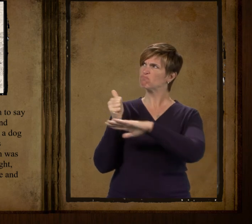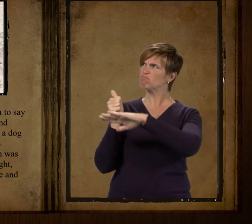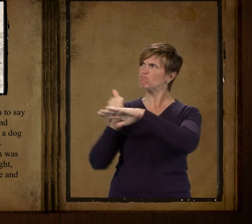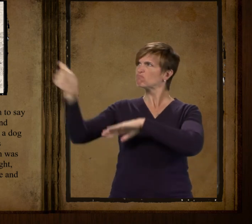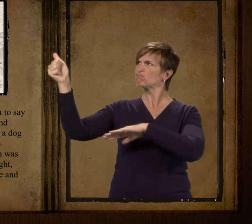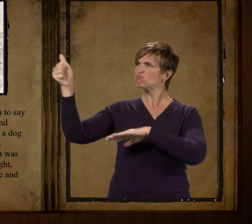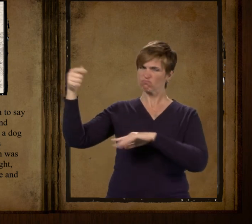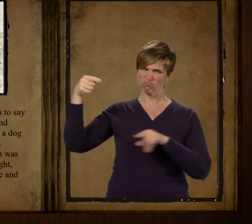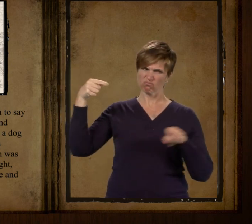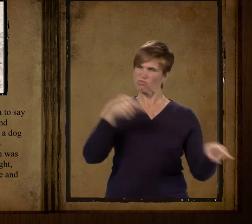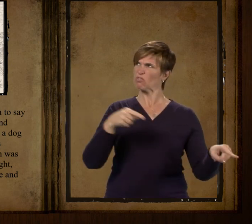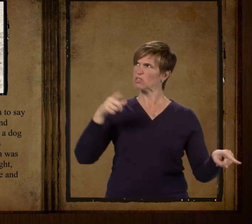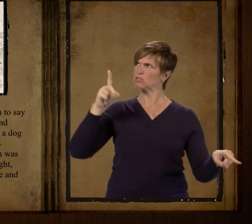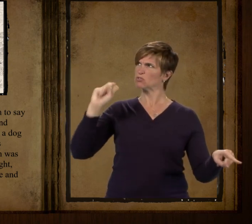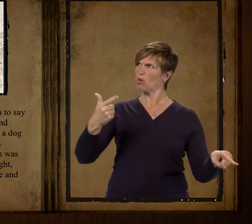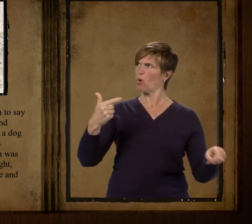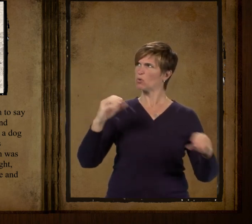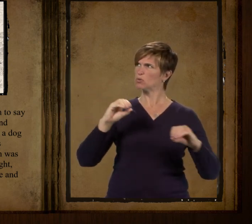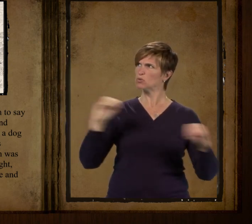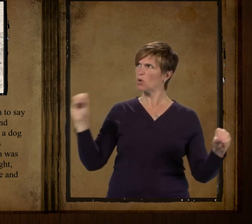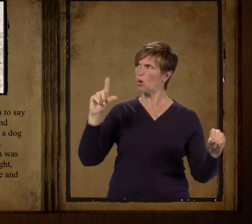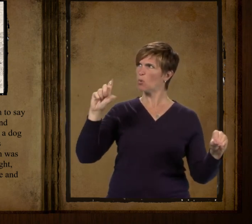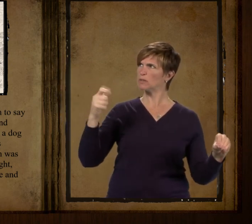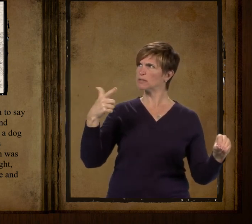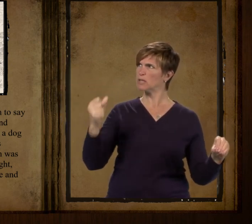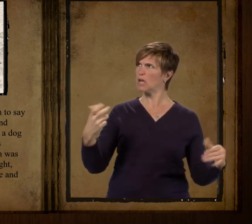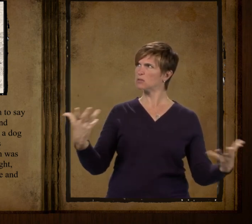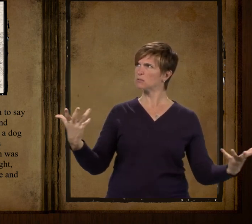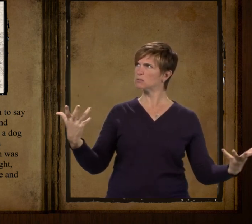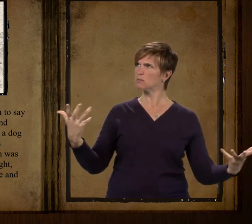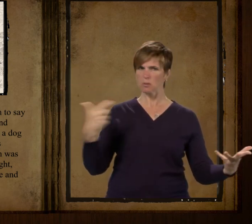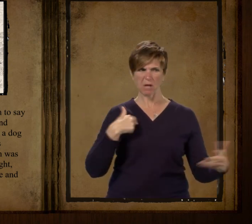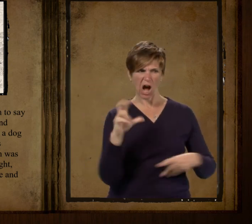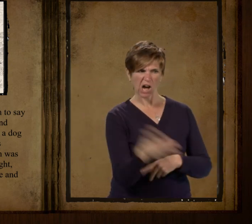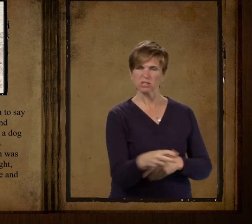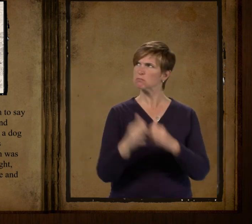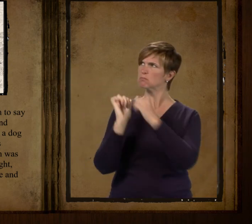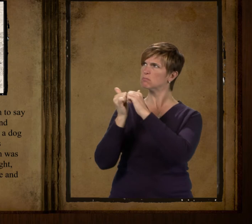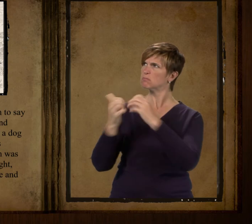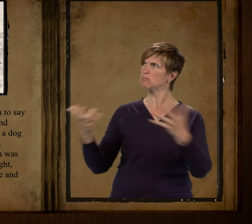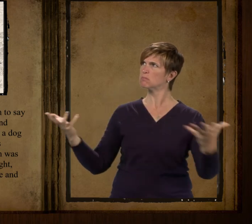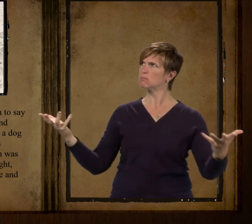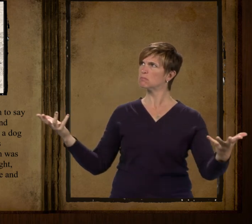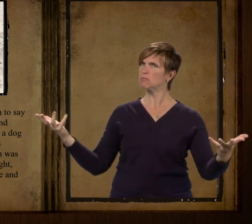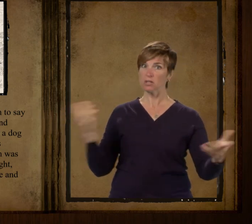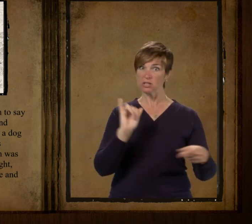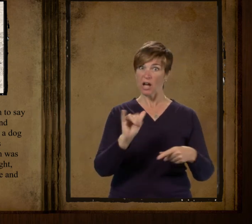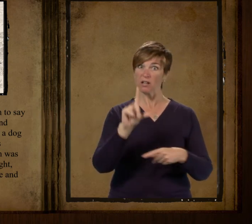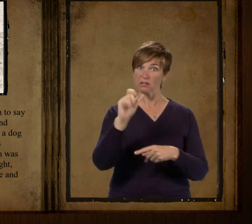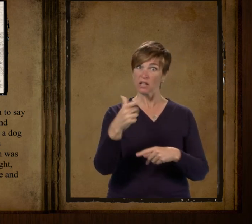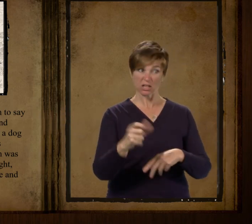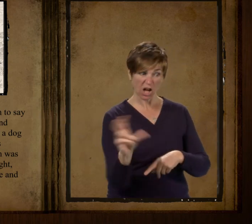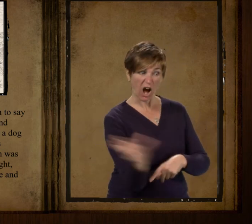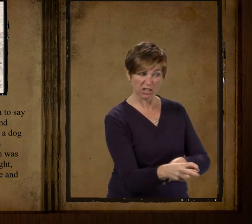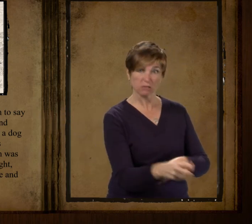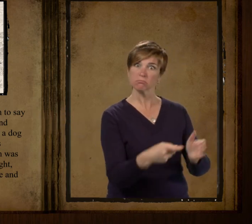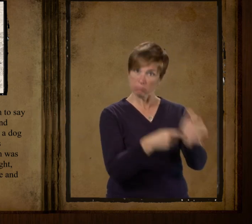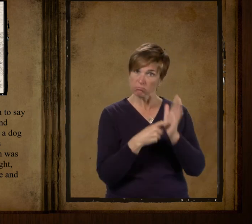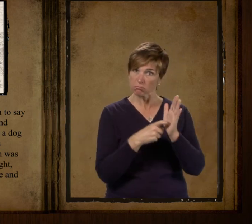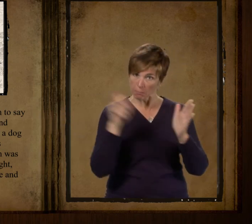as much to say that his heart was broke and it was his fault for putting up a dog that hadn't no hind